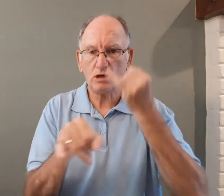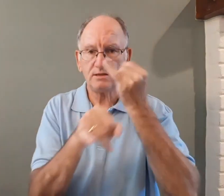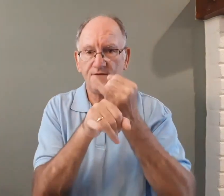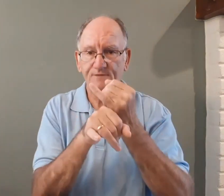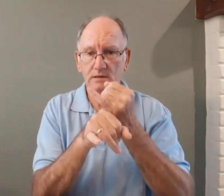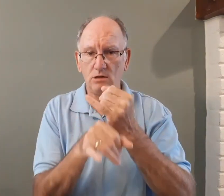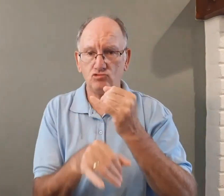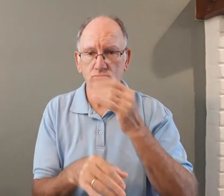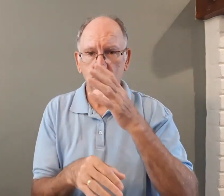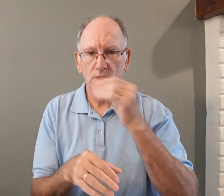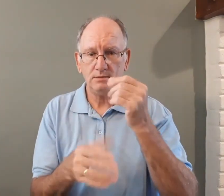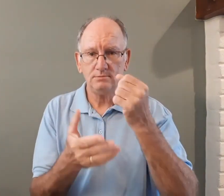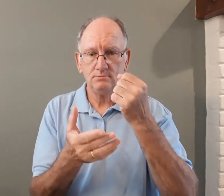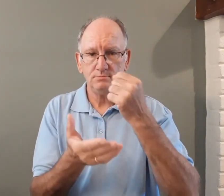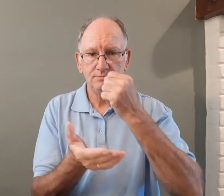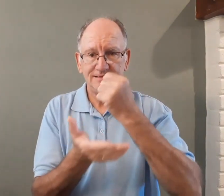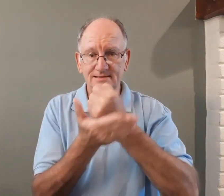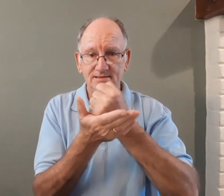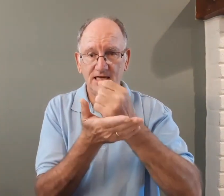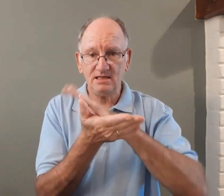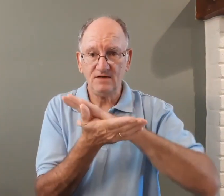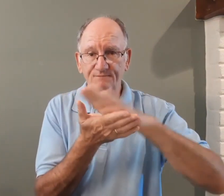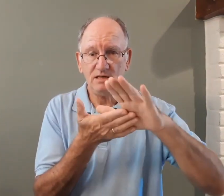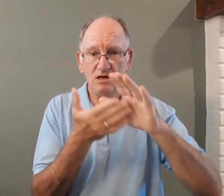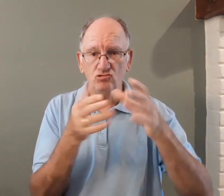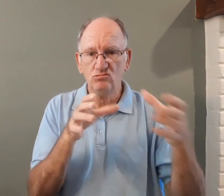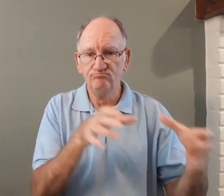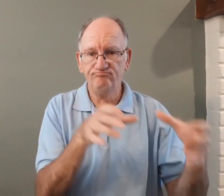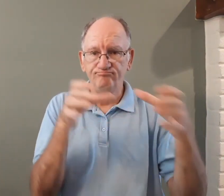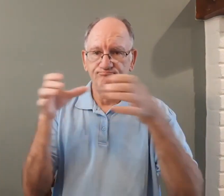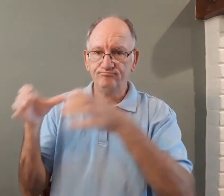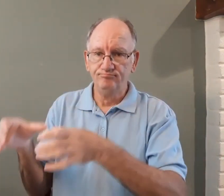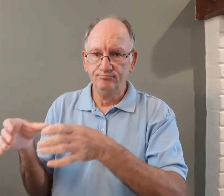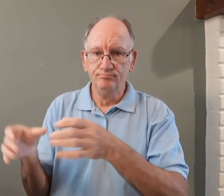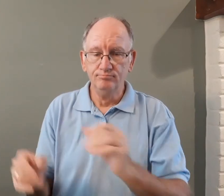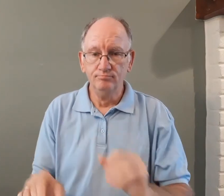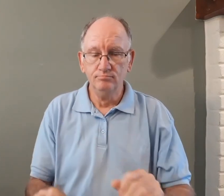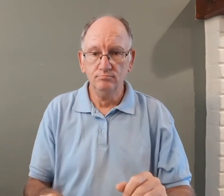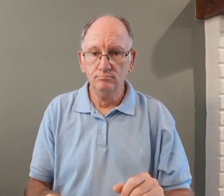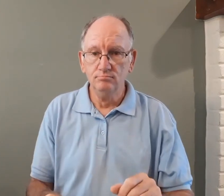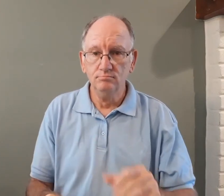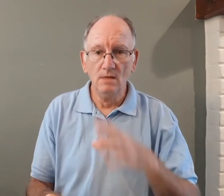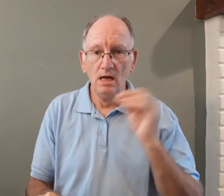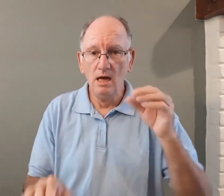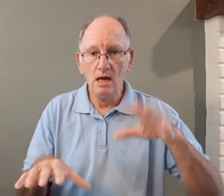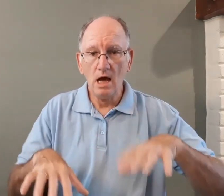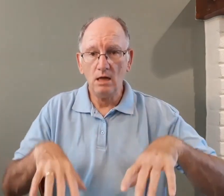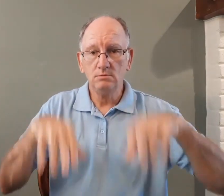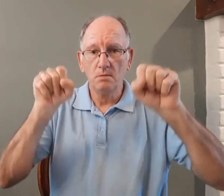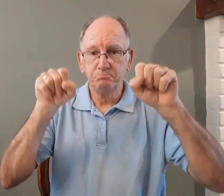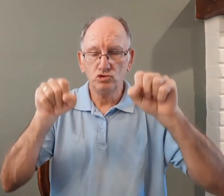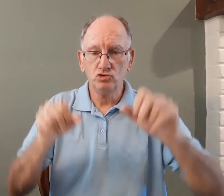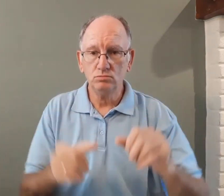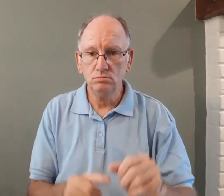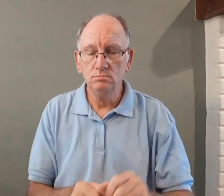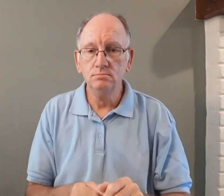I'm going to teach about justification and sanctification about being set apart and adoption